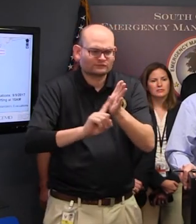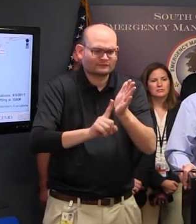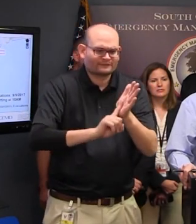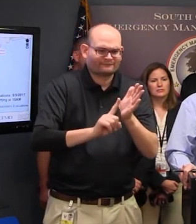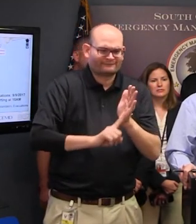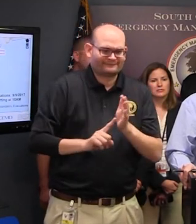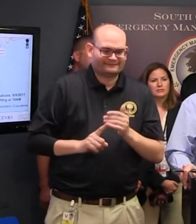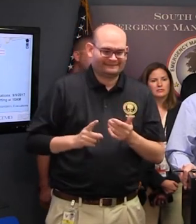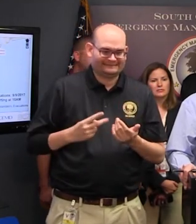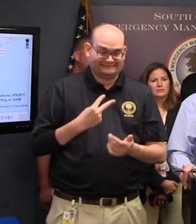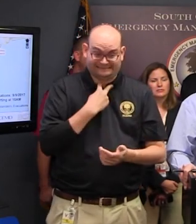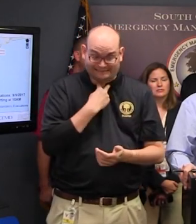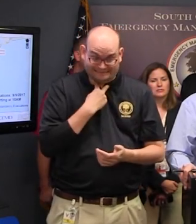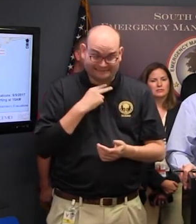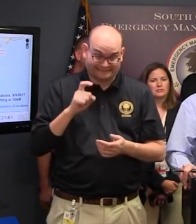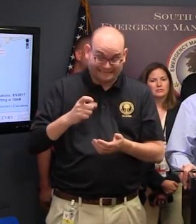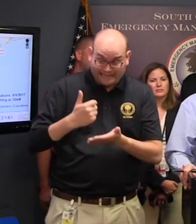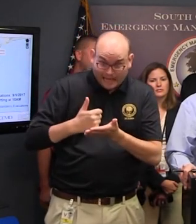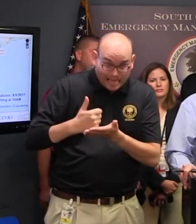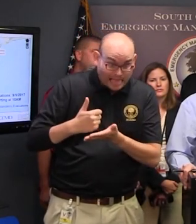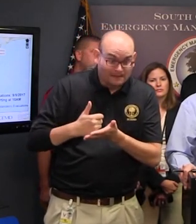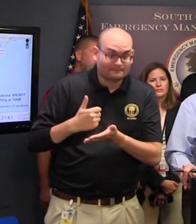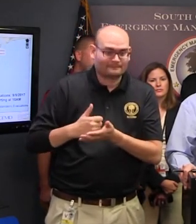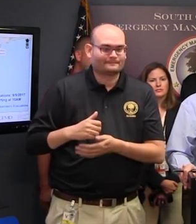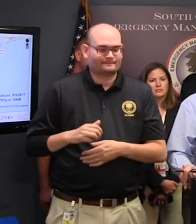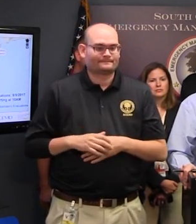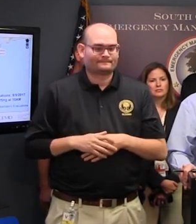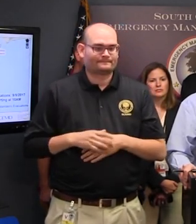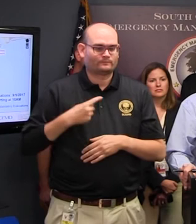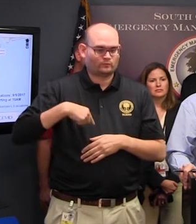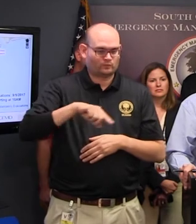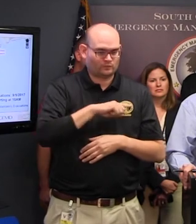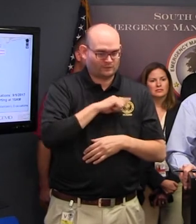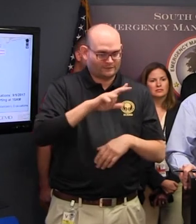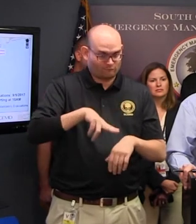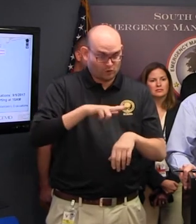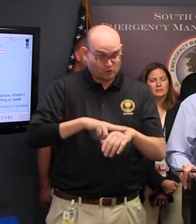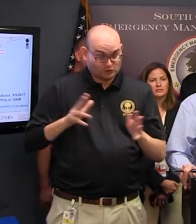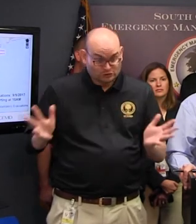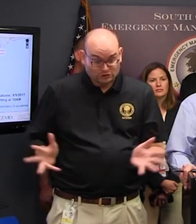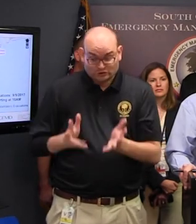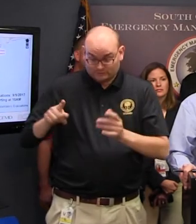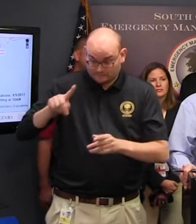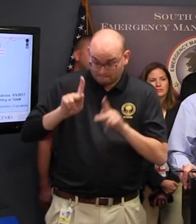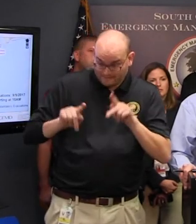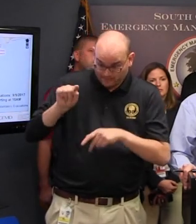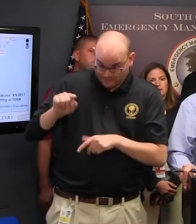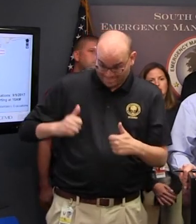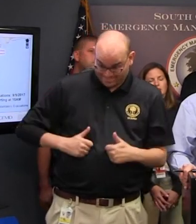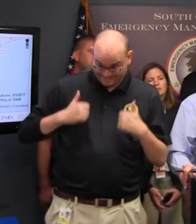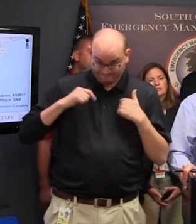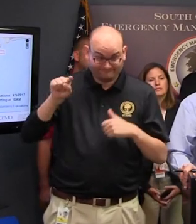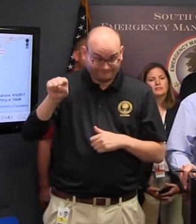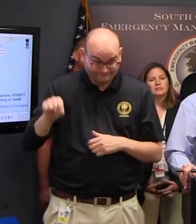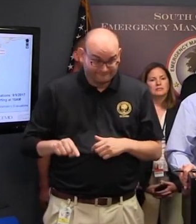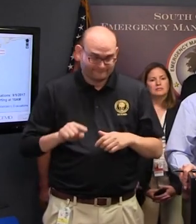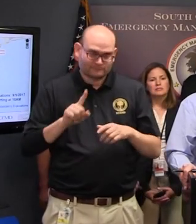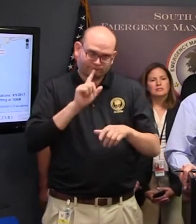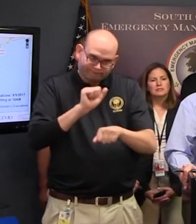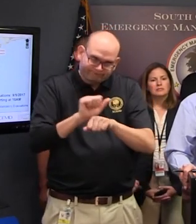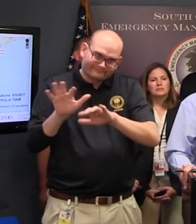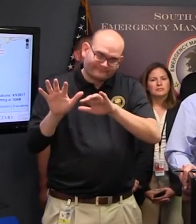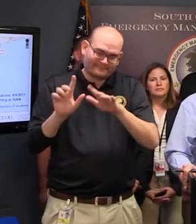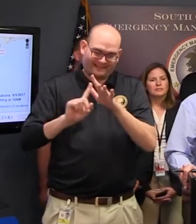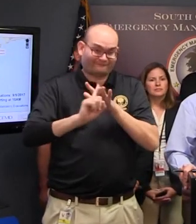help But we would urge everybody that is in those areas where we have called for an evacuation To